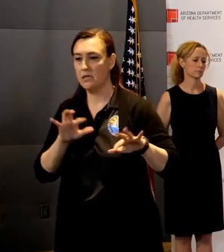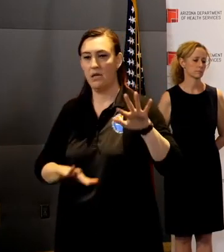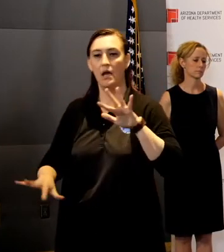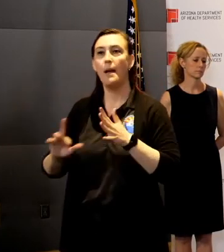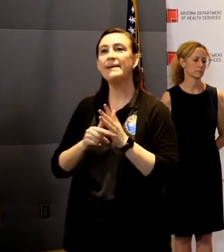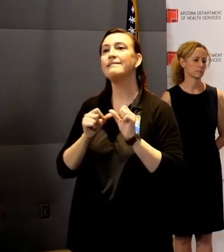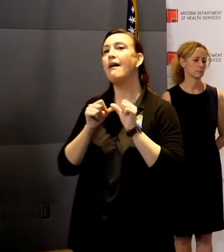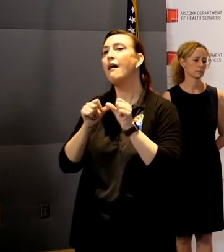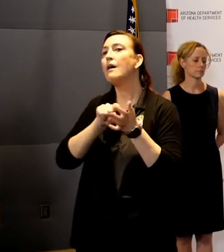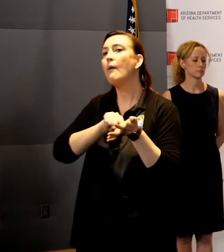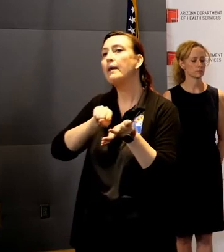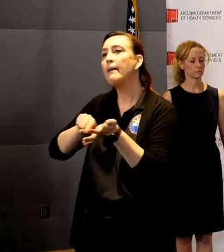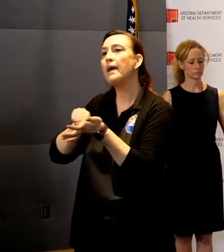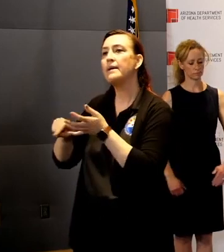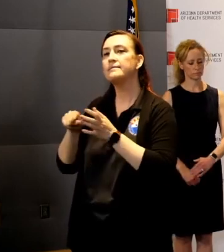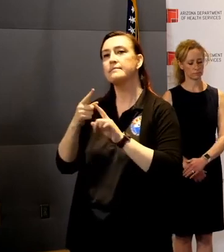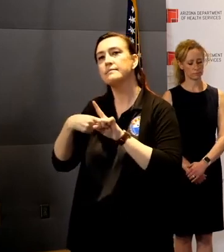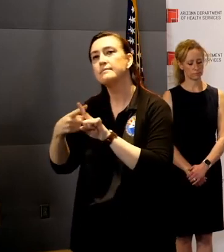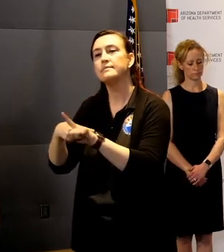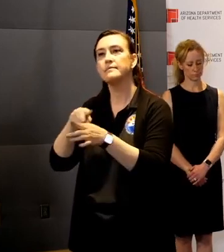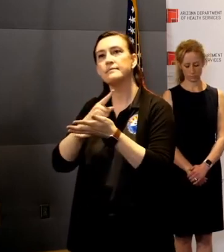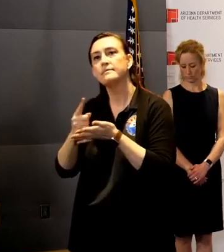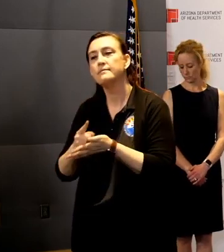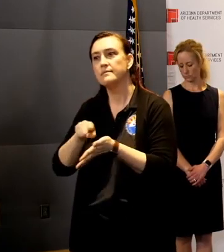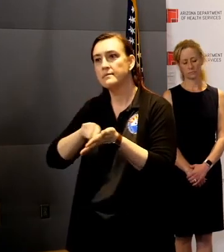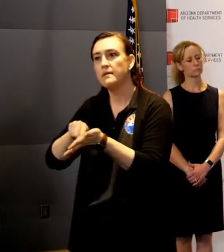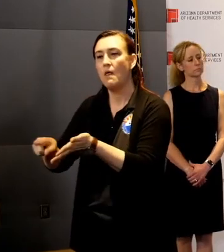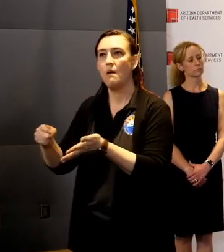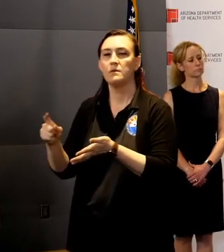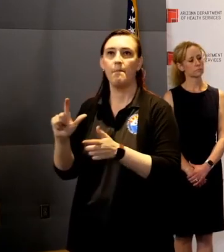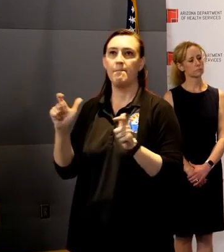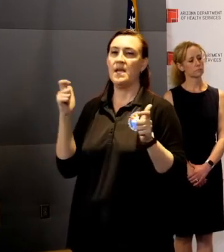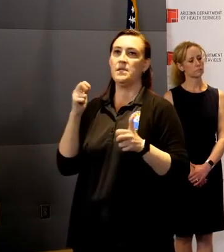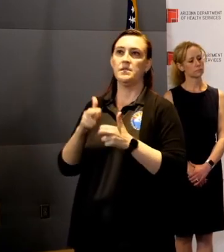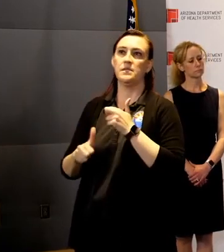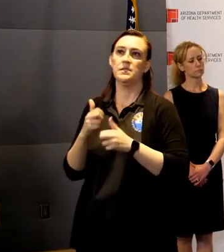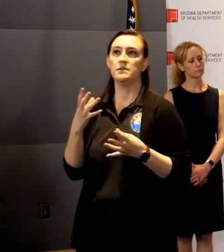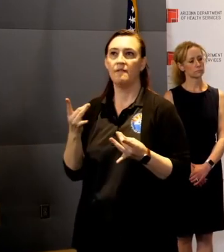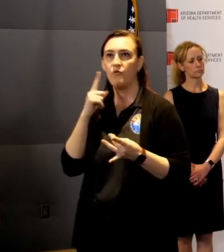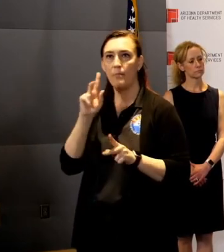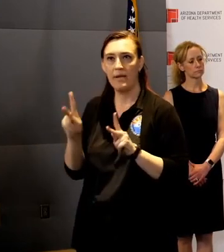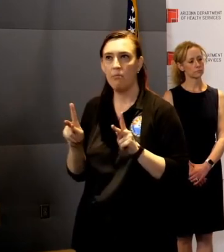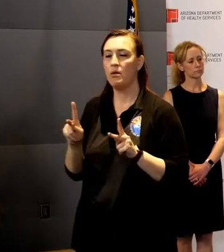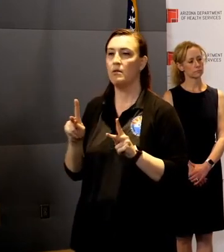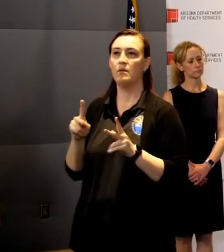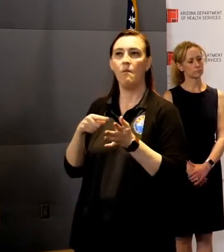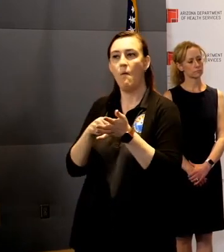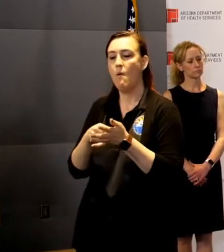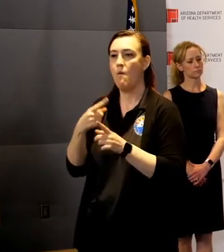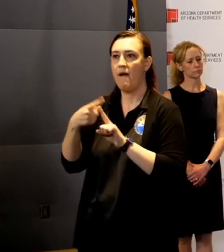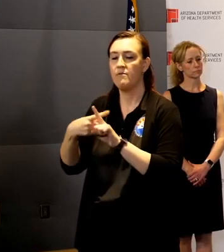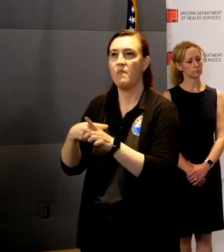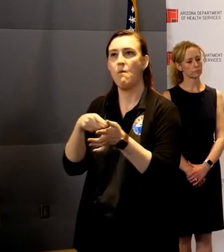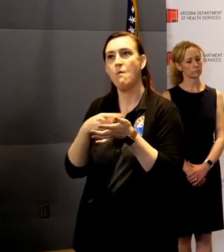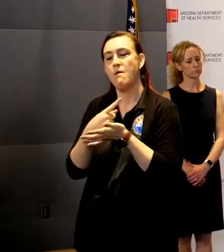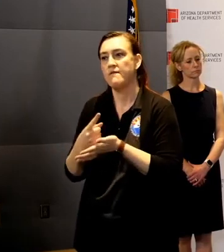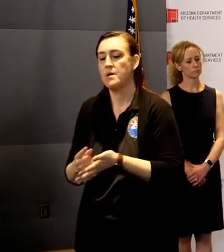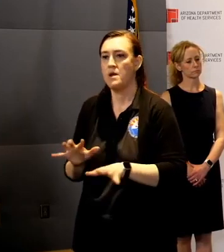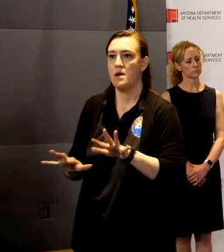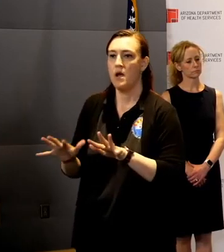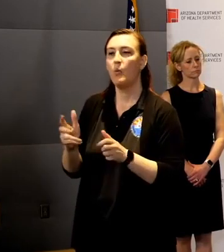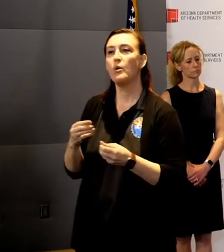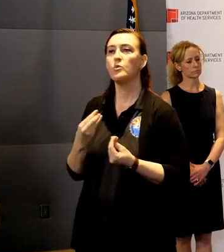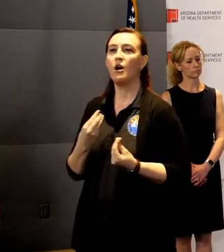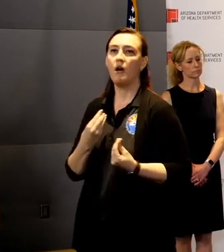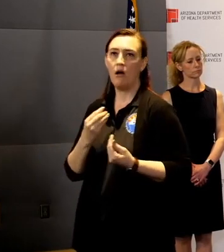payments that are most burdensome for people. And that's what we want to address. And when I have